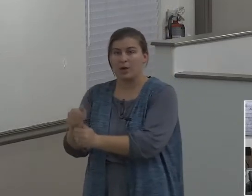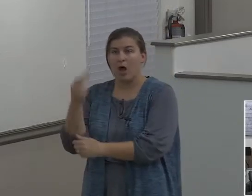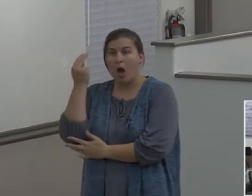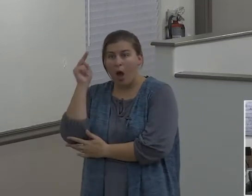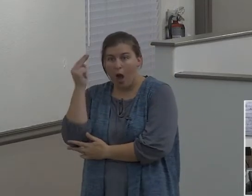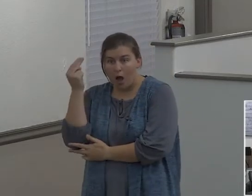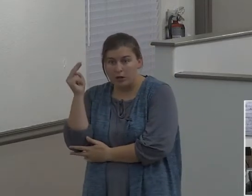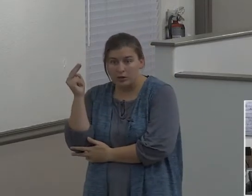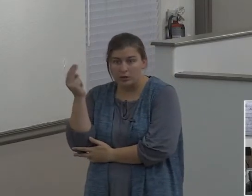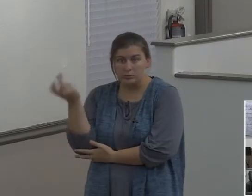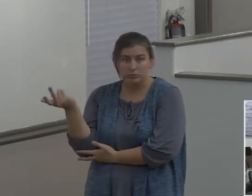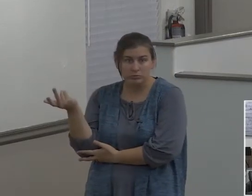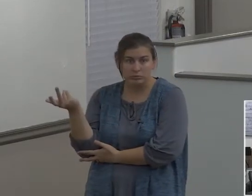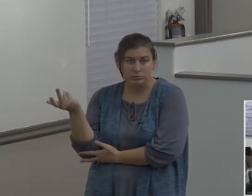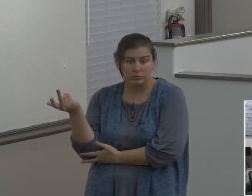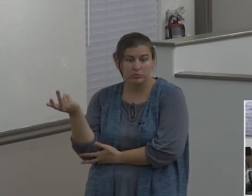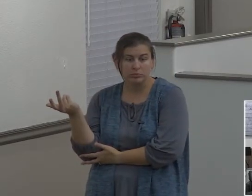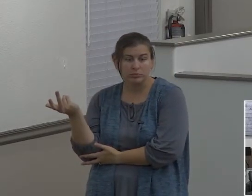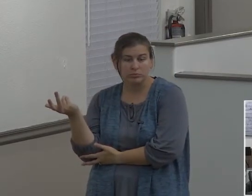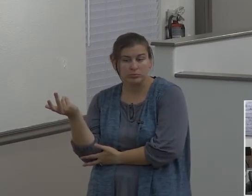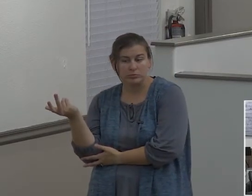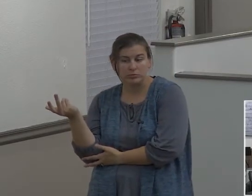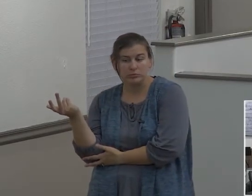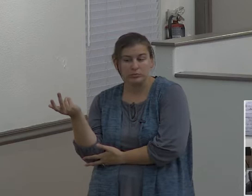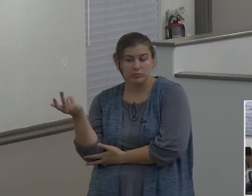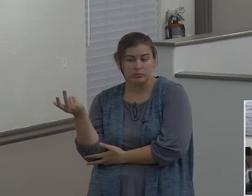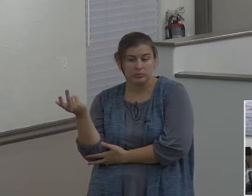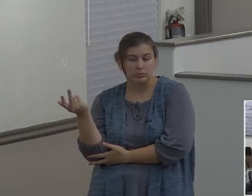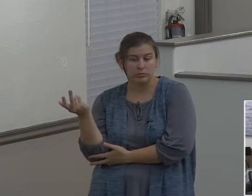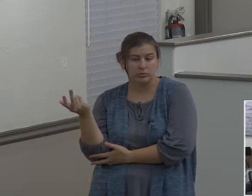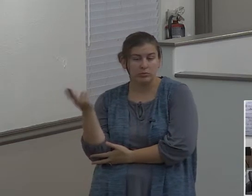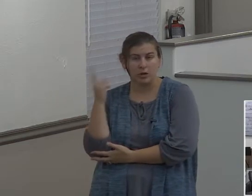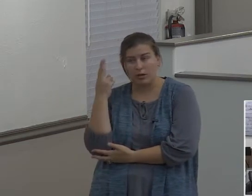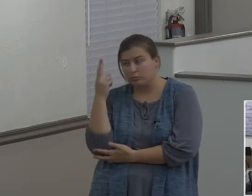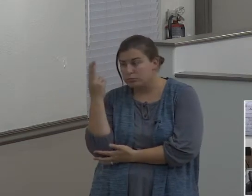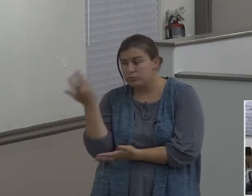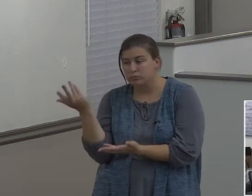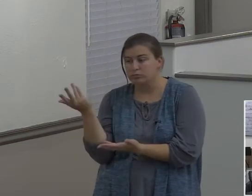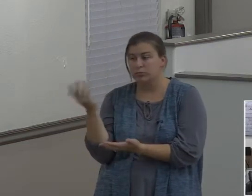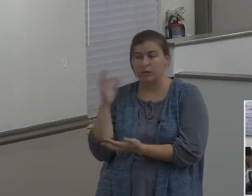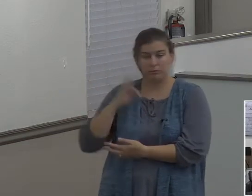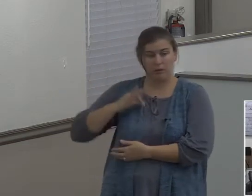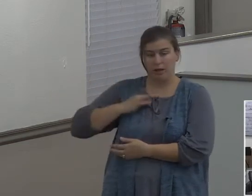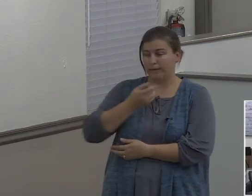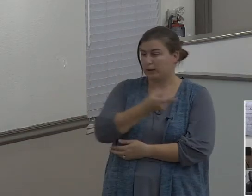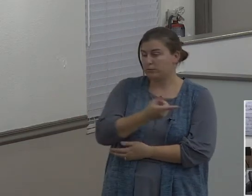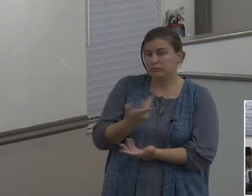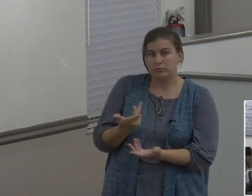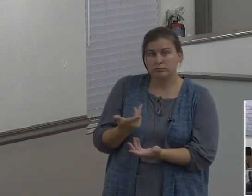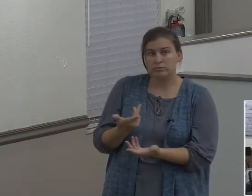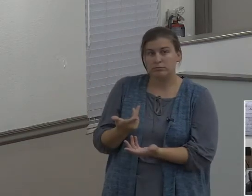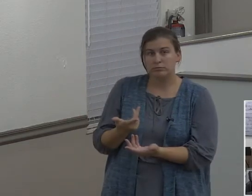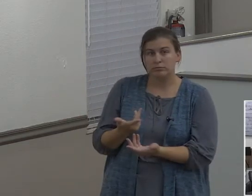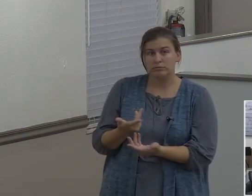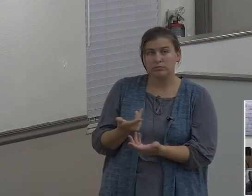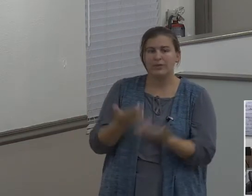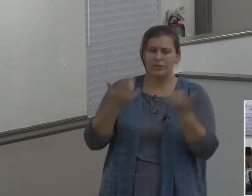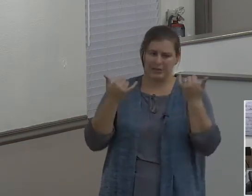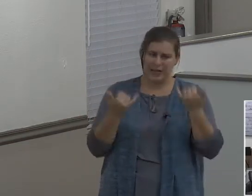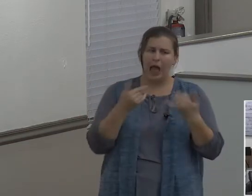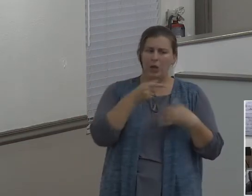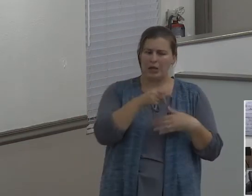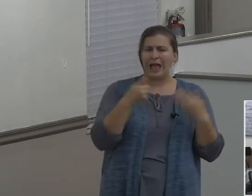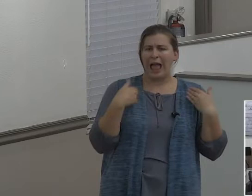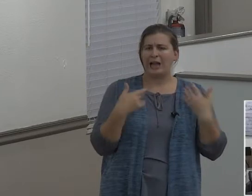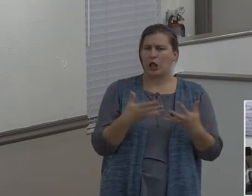Lot had really benefited. You know, he was by this time now very well off himself. He hadn't